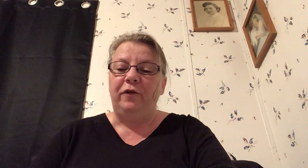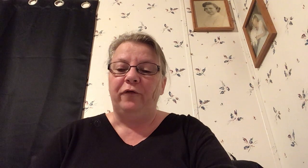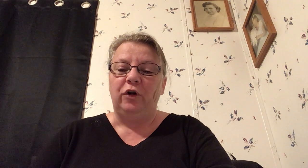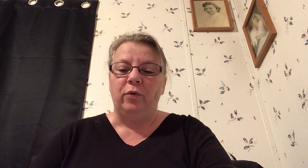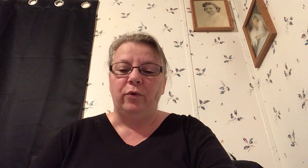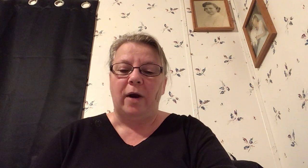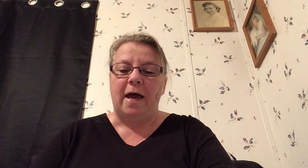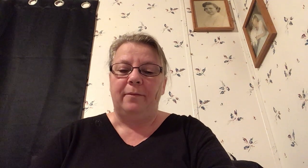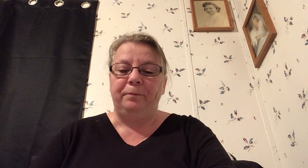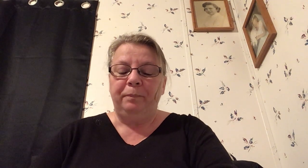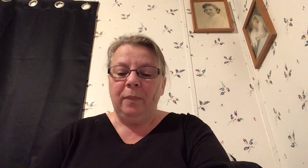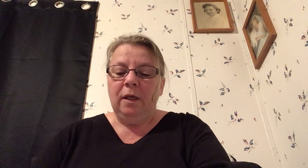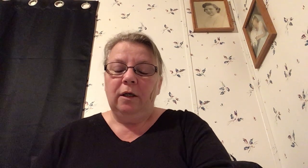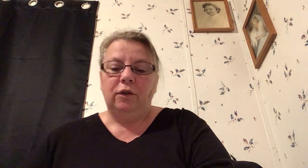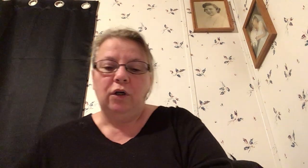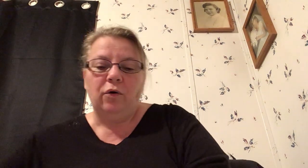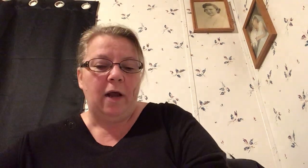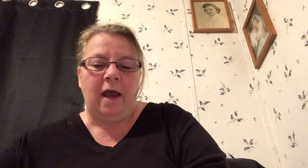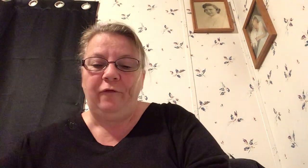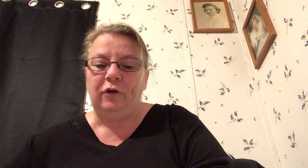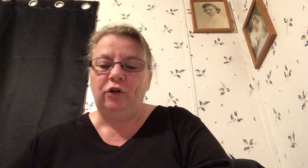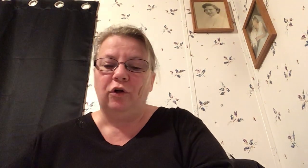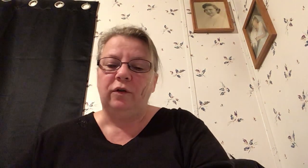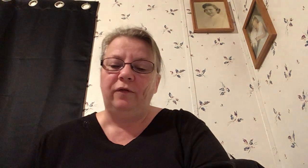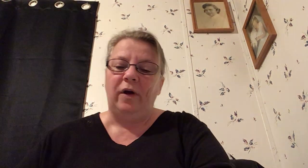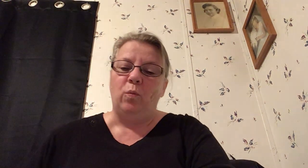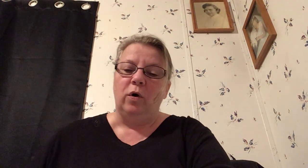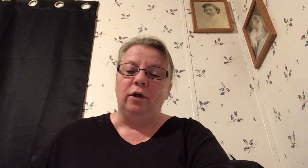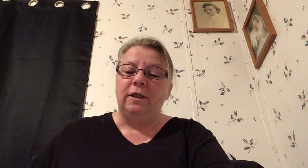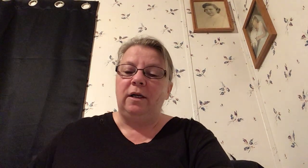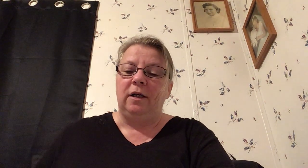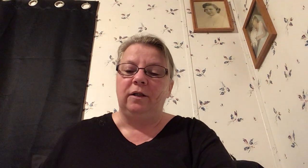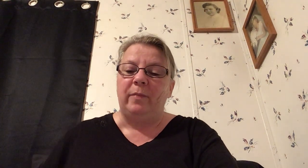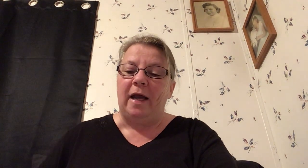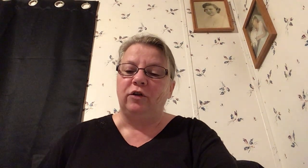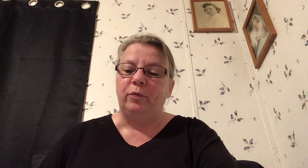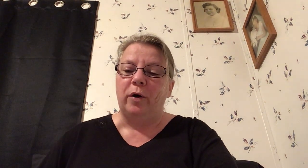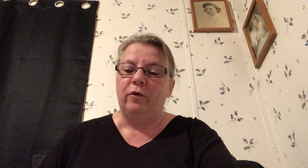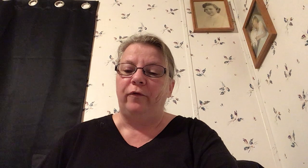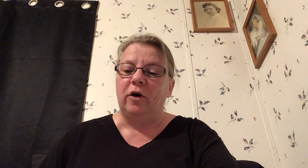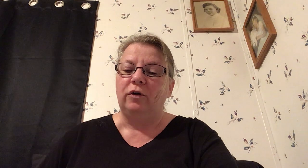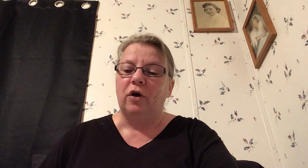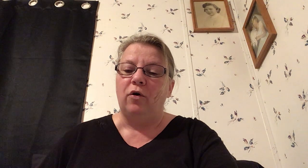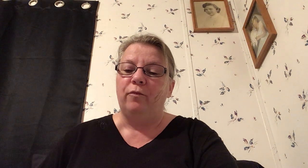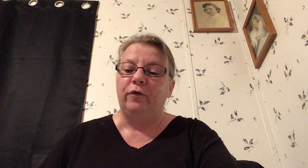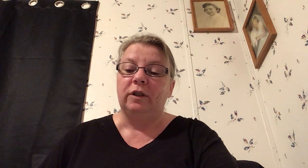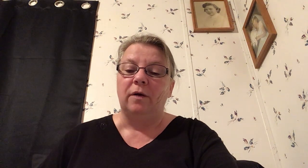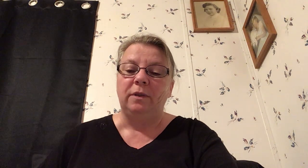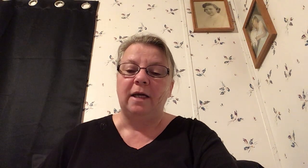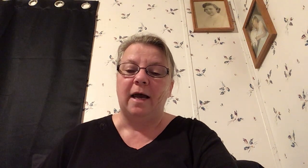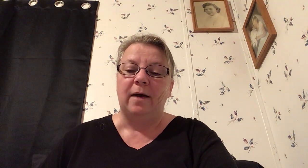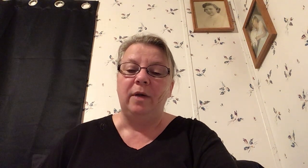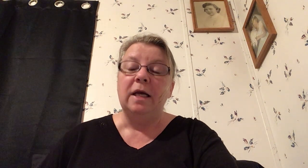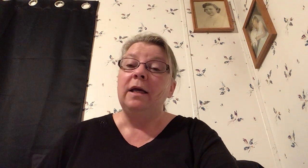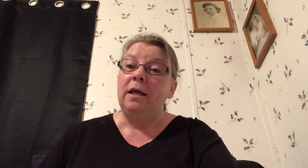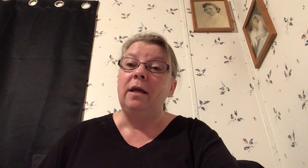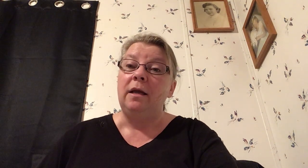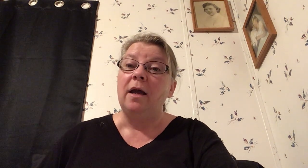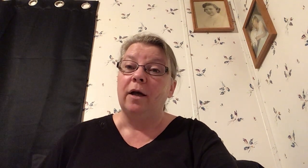for doing right so after joseph had worked in his master podiphar's home for some time he had